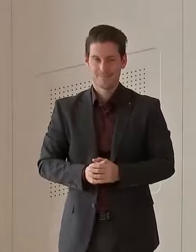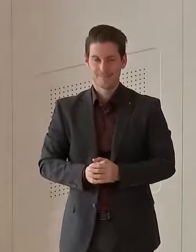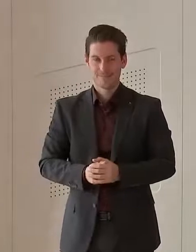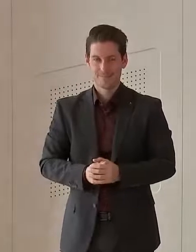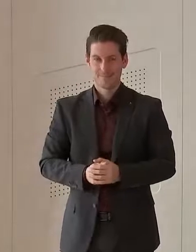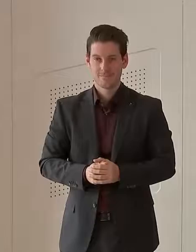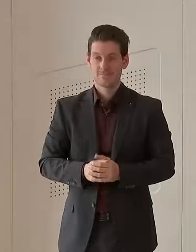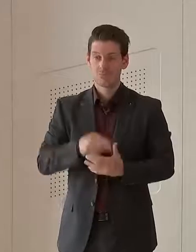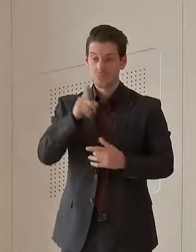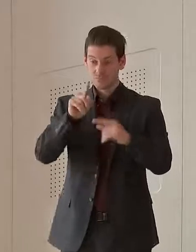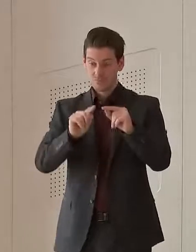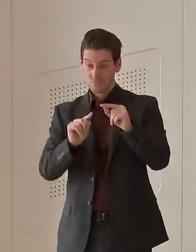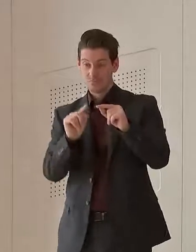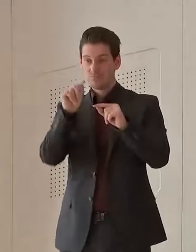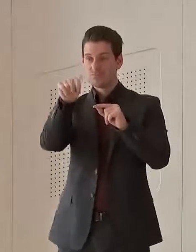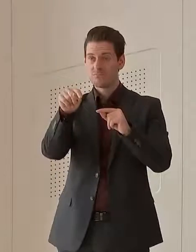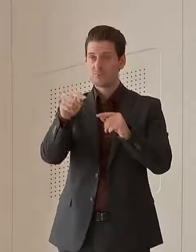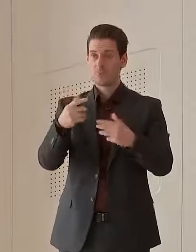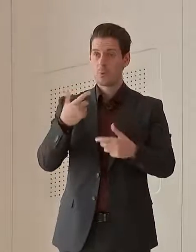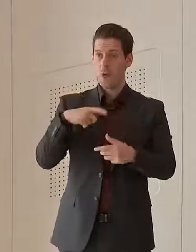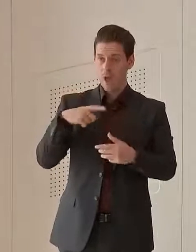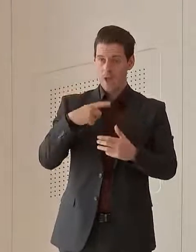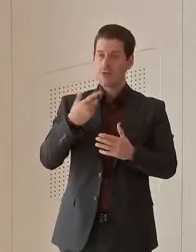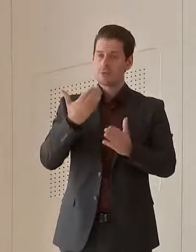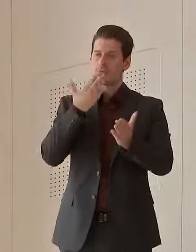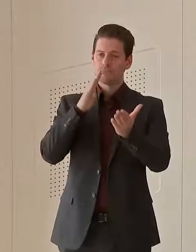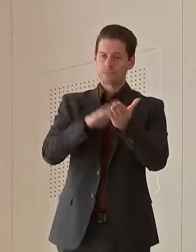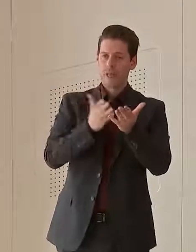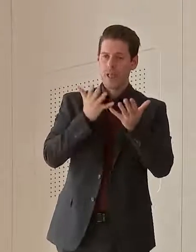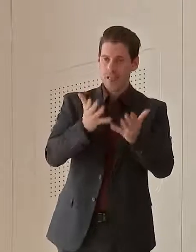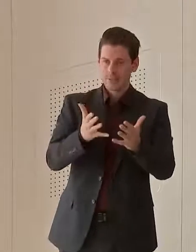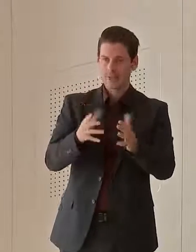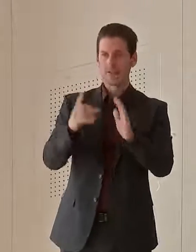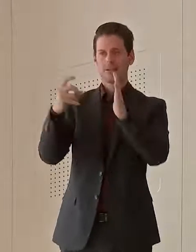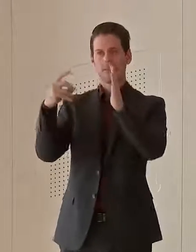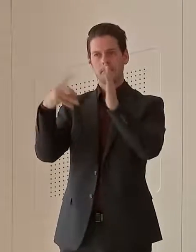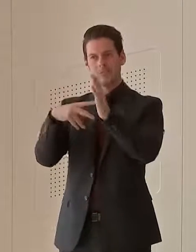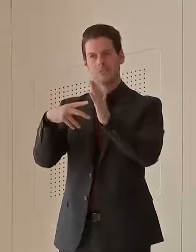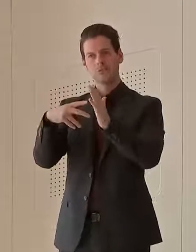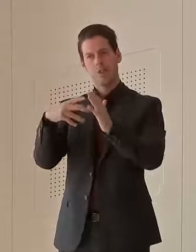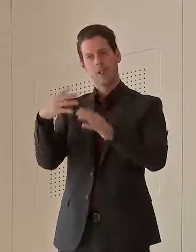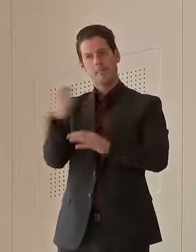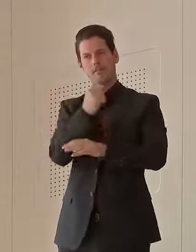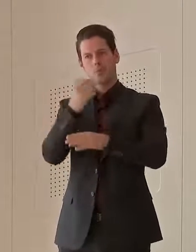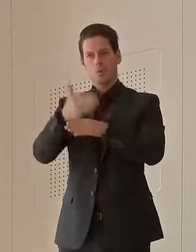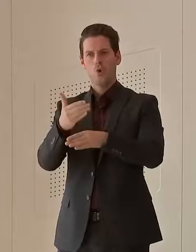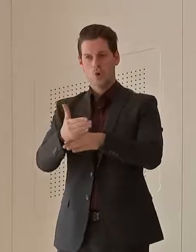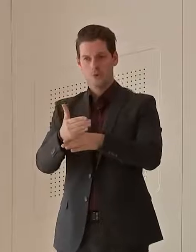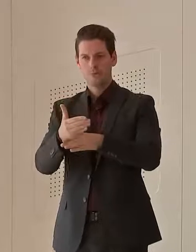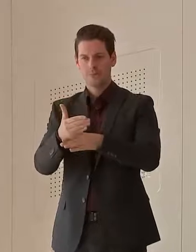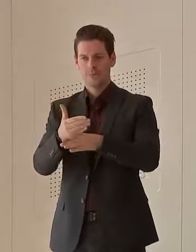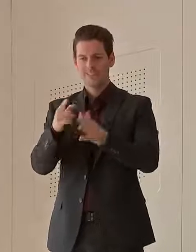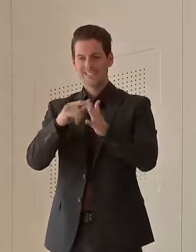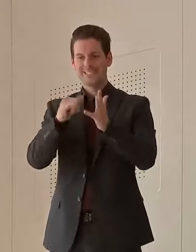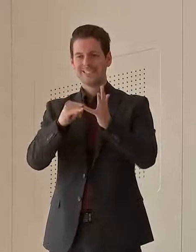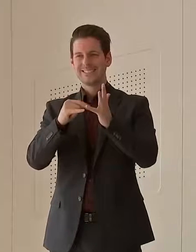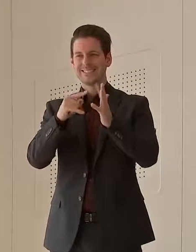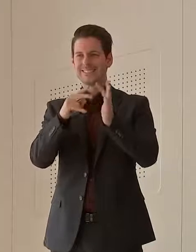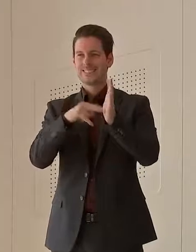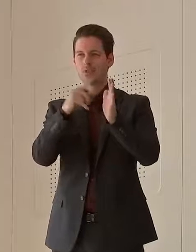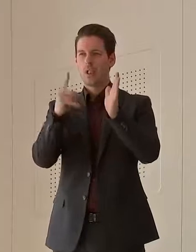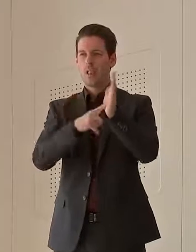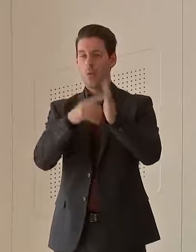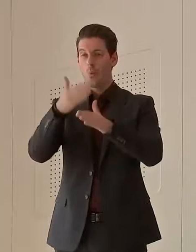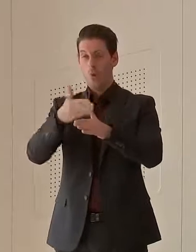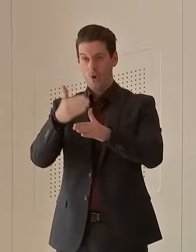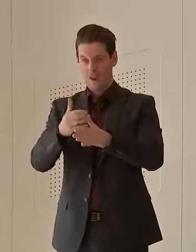reasons to cross the border, those with exemptions and essential workers that are vaccinated. I want to comment on